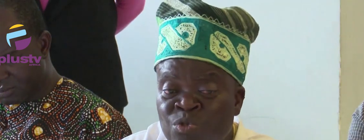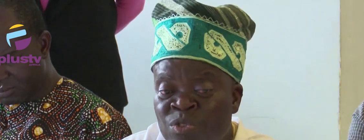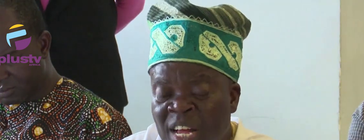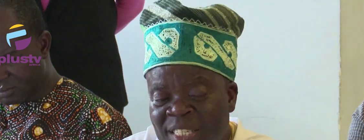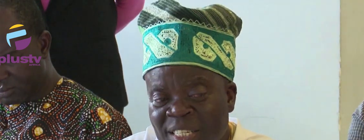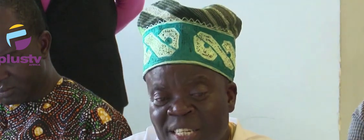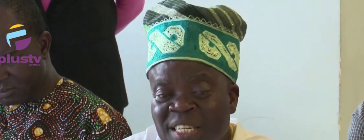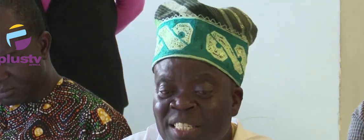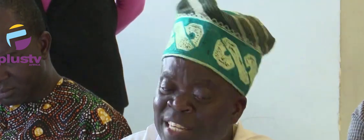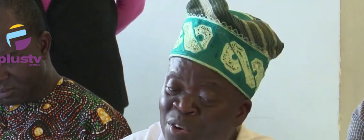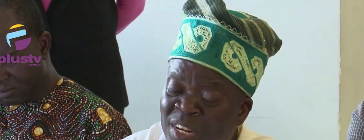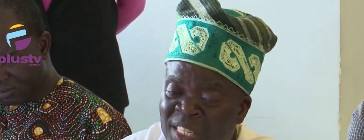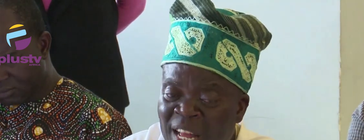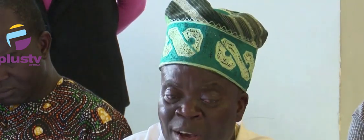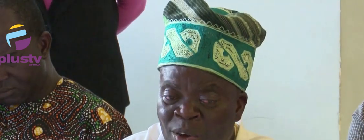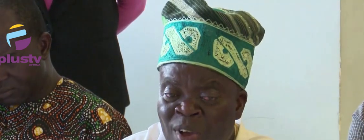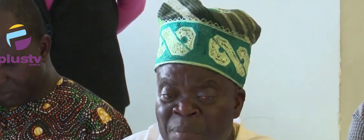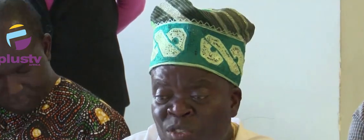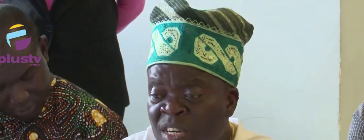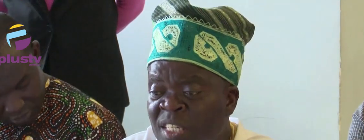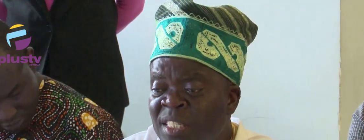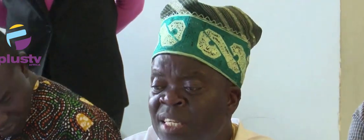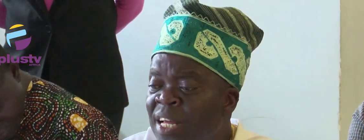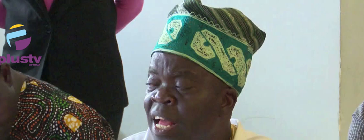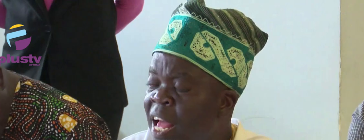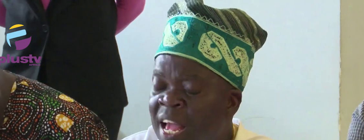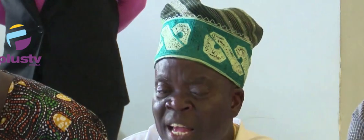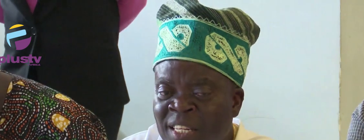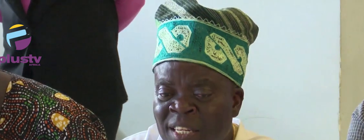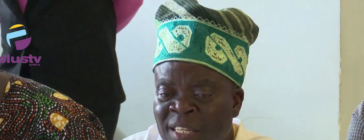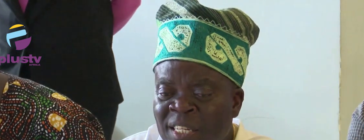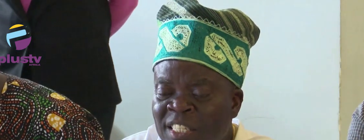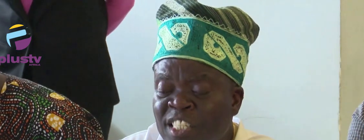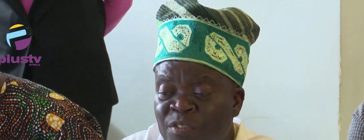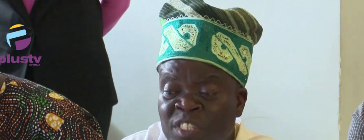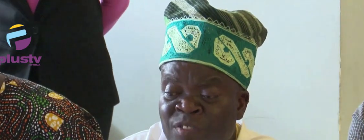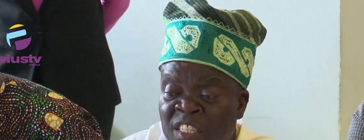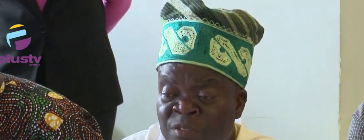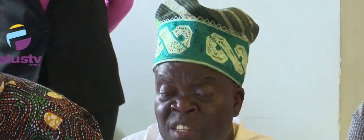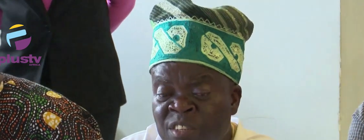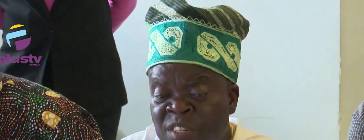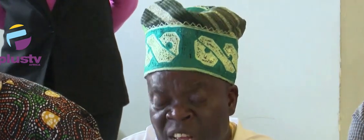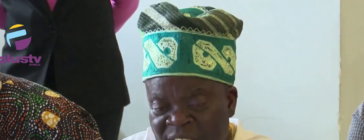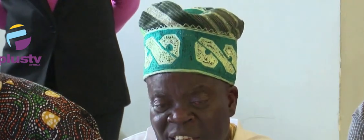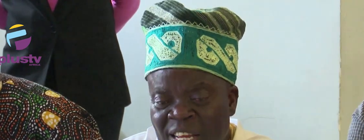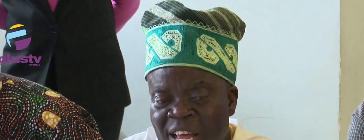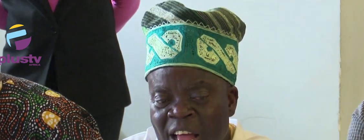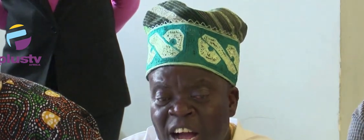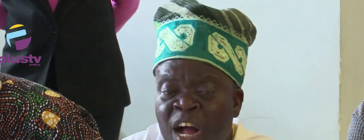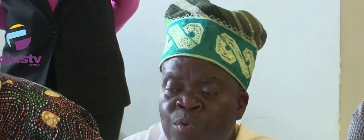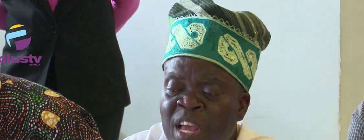are we going to do to that? Secondly, Sam, we are mentioning this civil diversity interest.